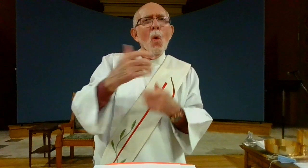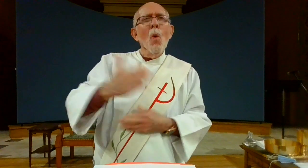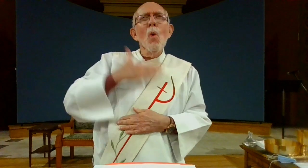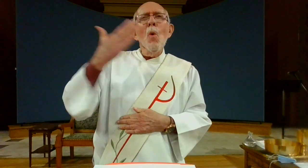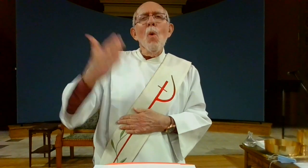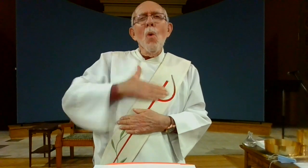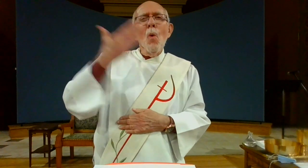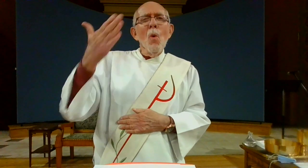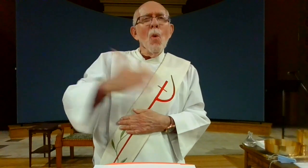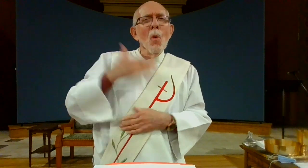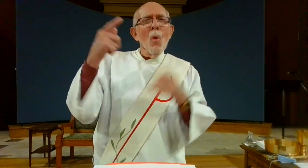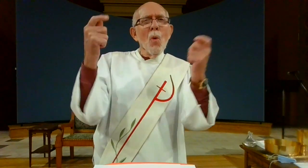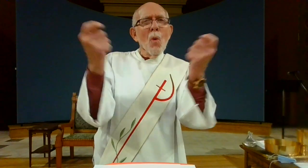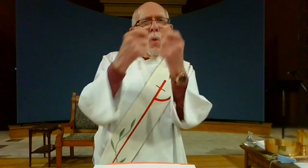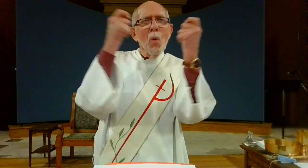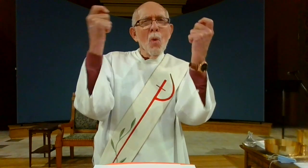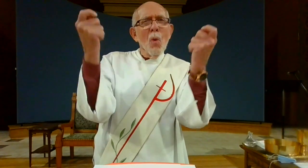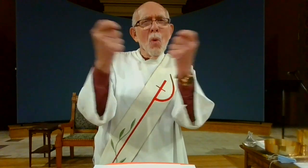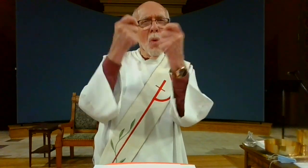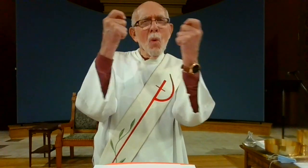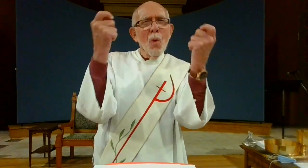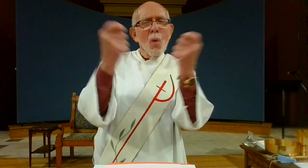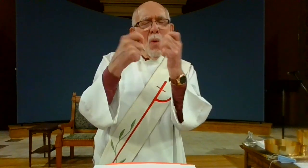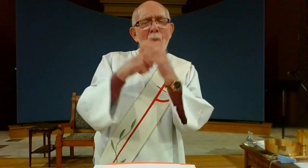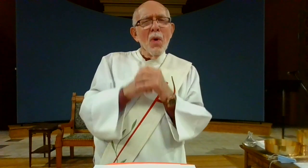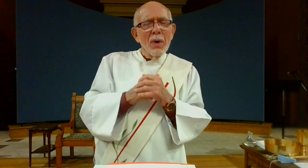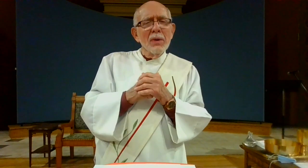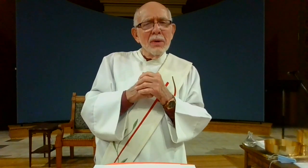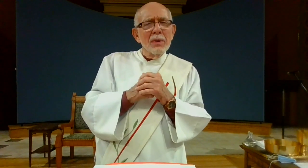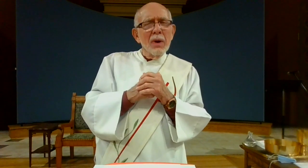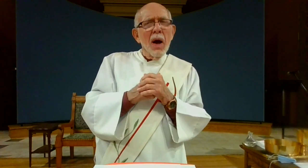So we can celebrate with joy and gladness